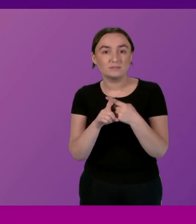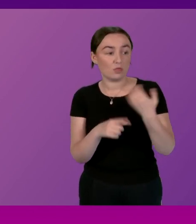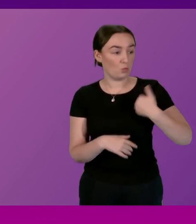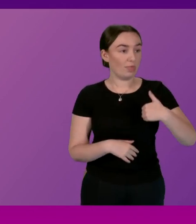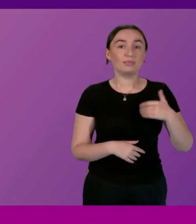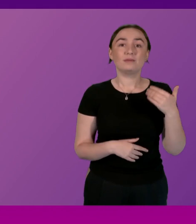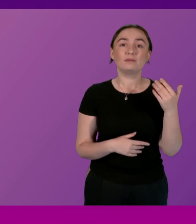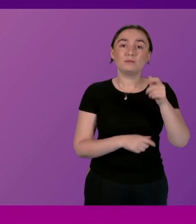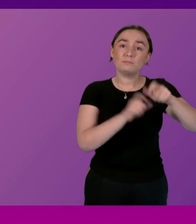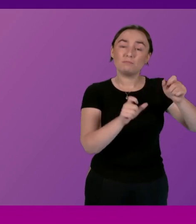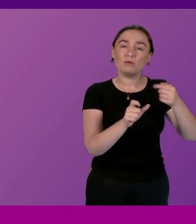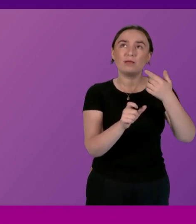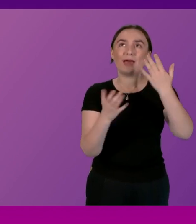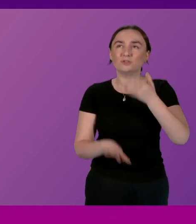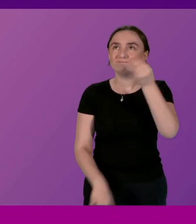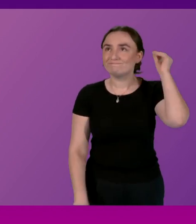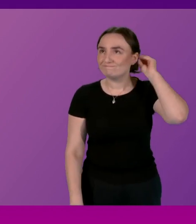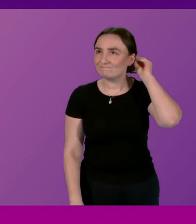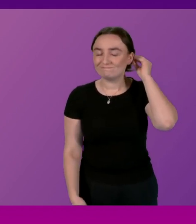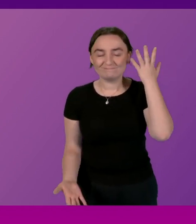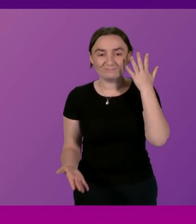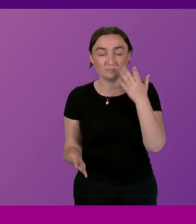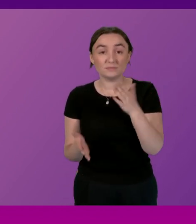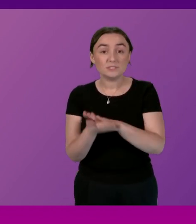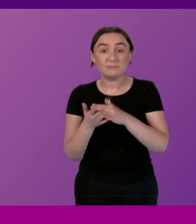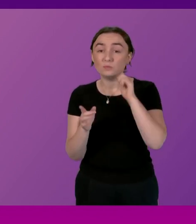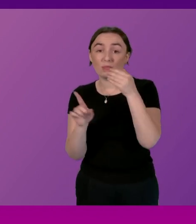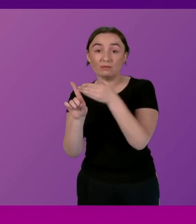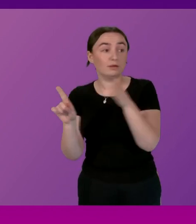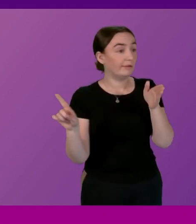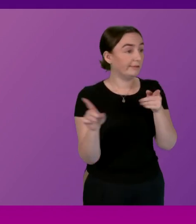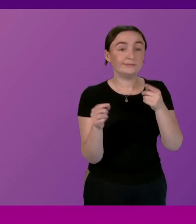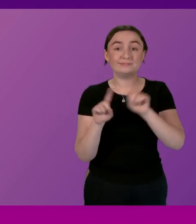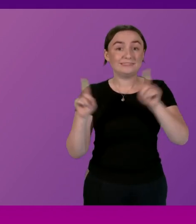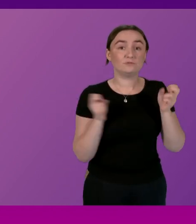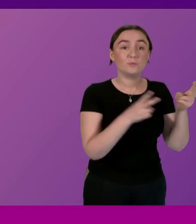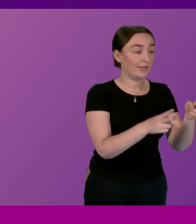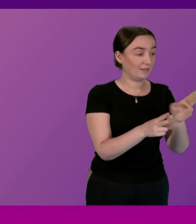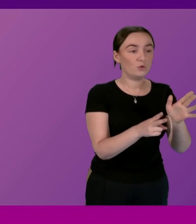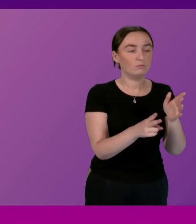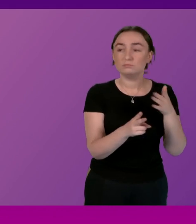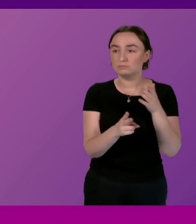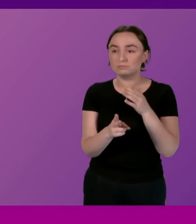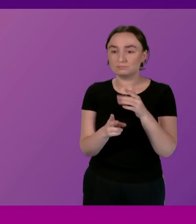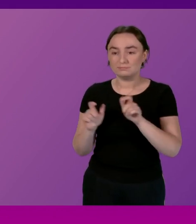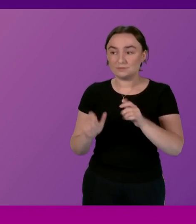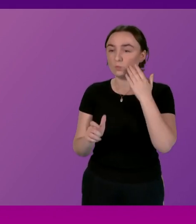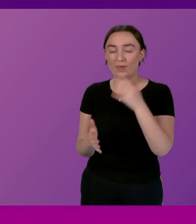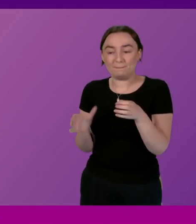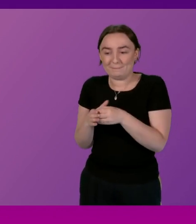be understanding and mindful of that it doesn't mean we'll change course of course we didn't change course during the mini budget and we're right not to change course